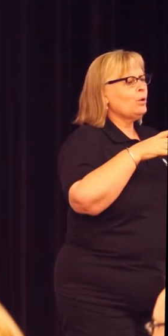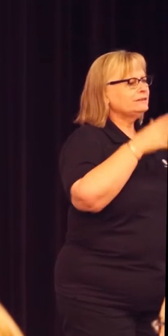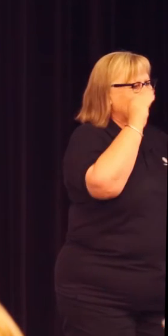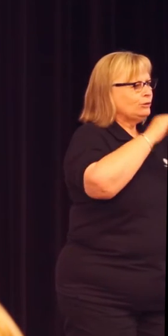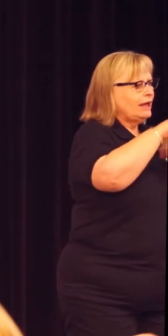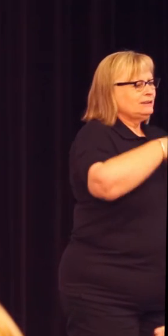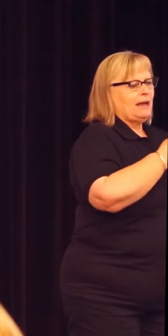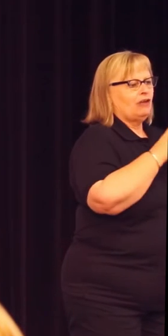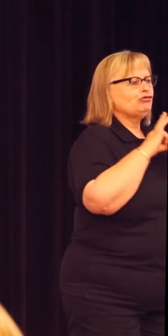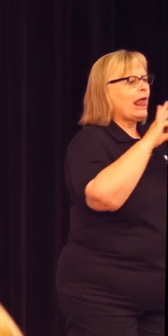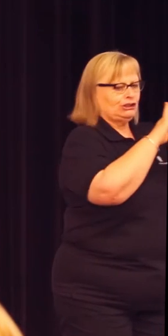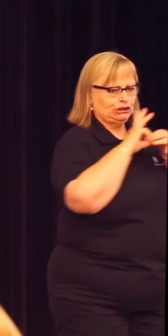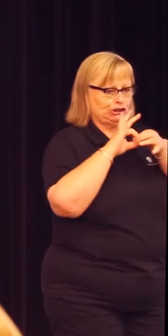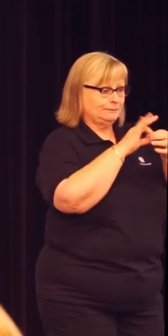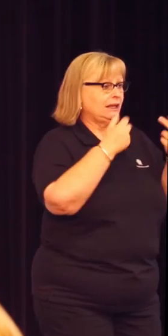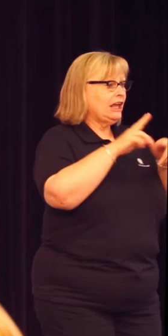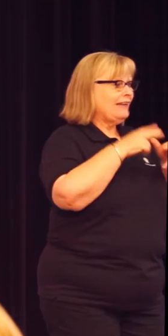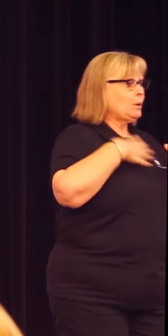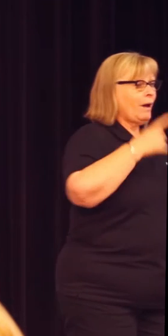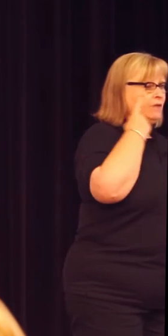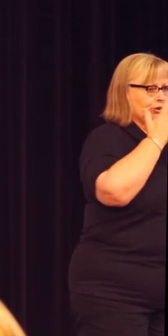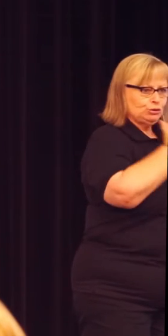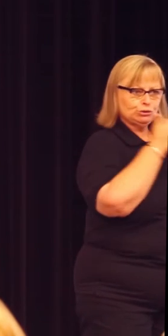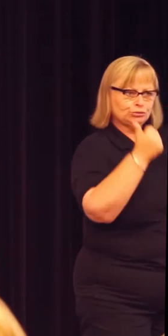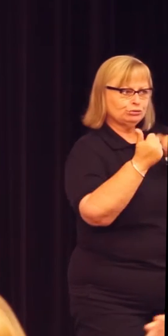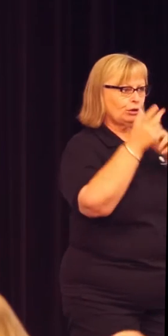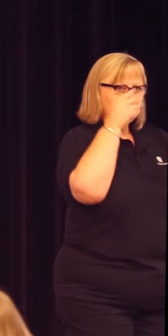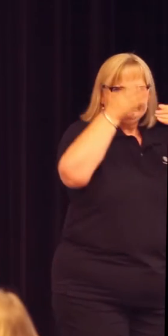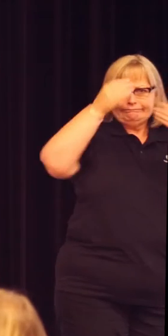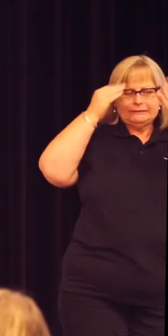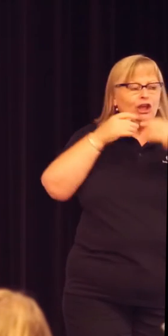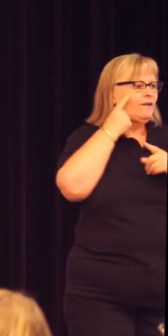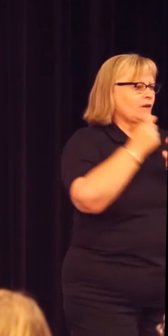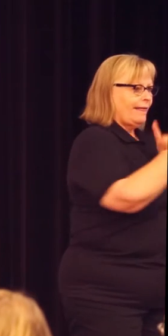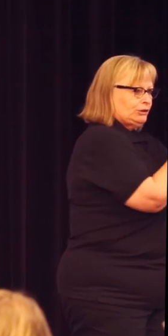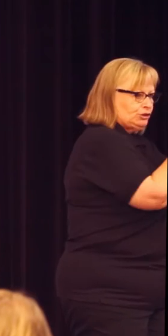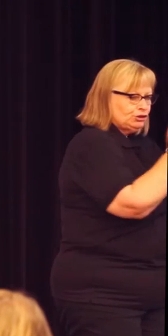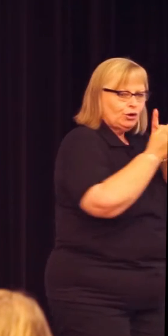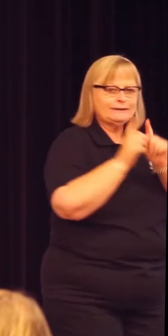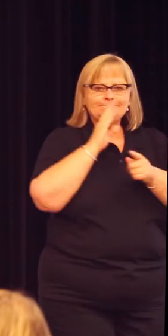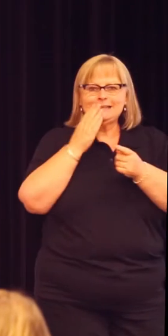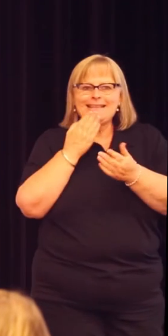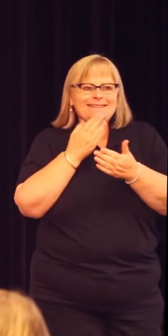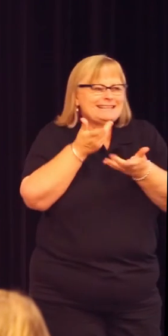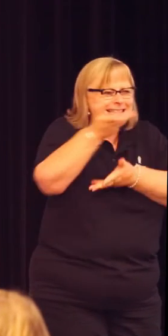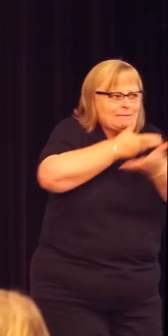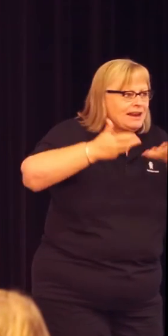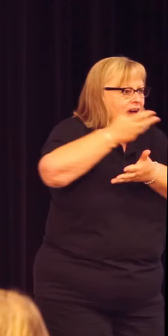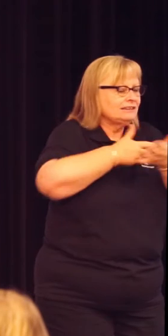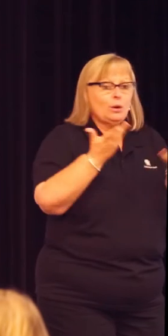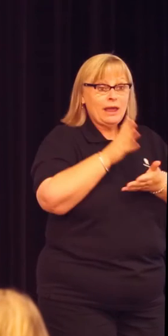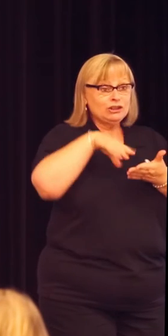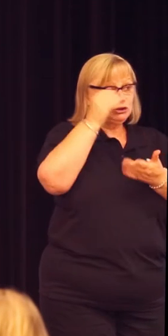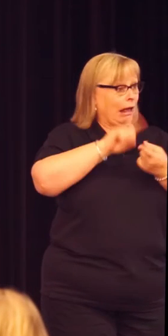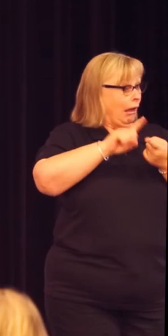find the learning, you find the tutorials, the seminars, the field work, all the places where students still